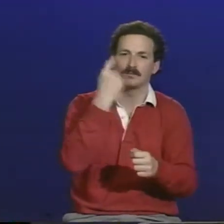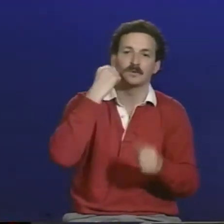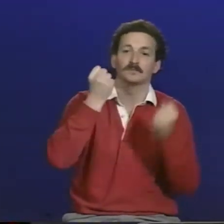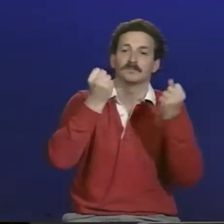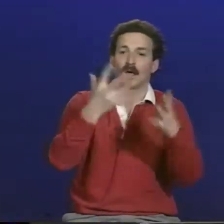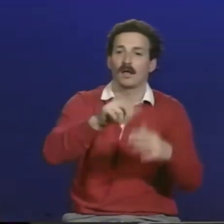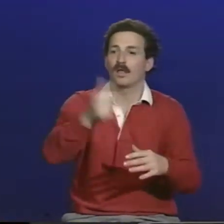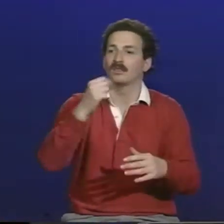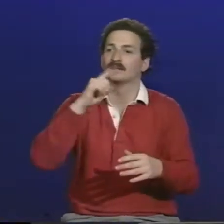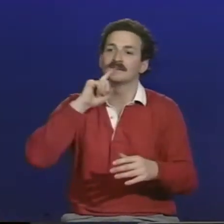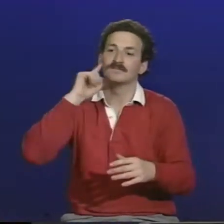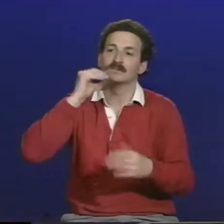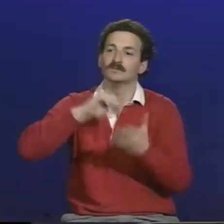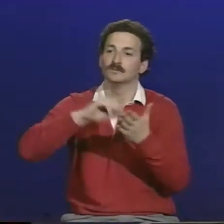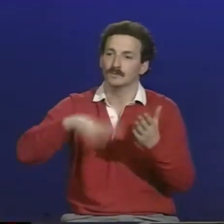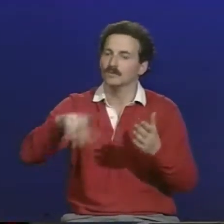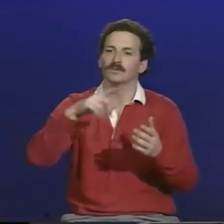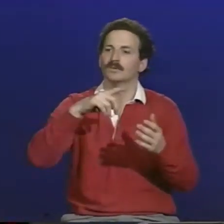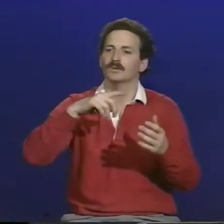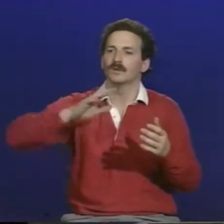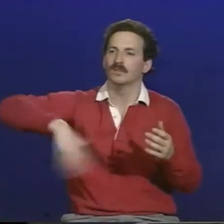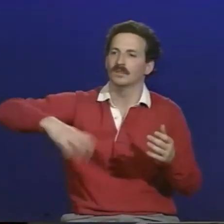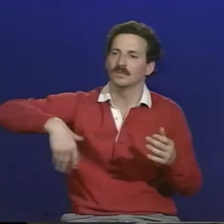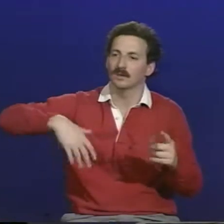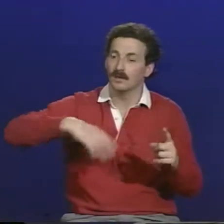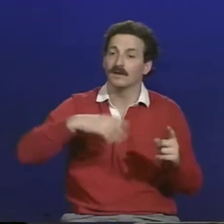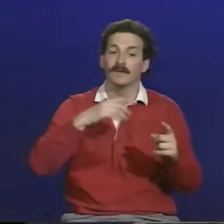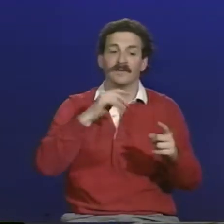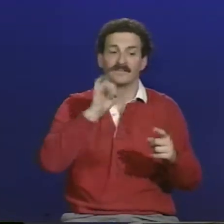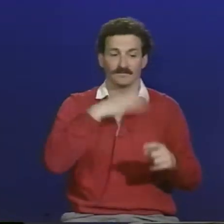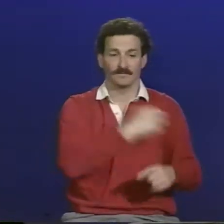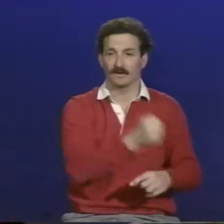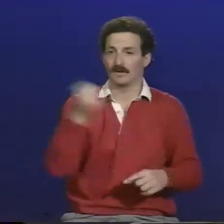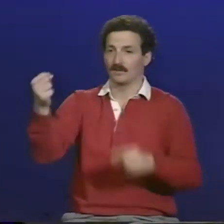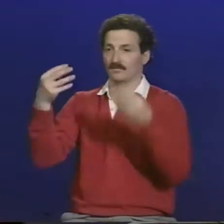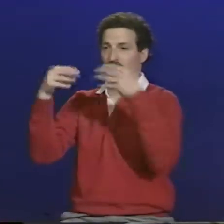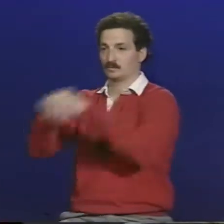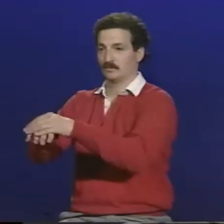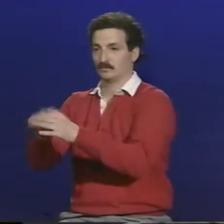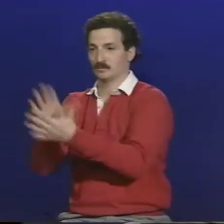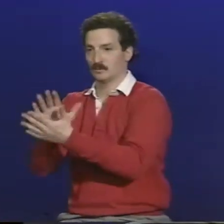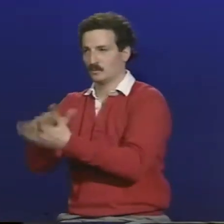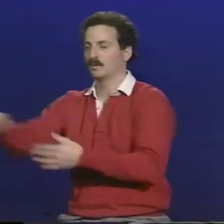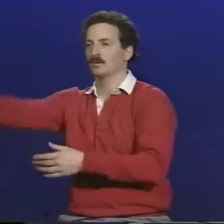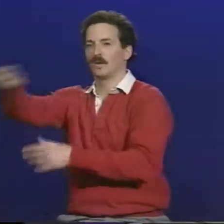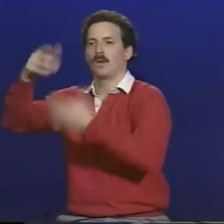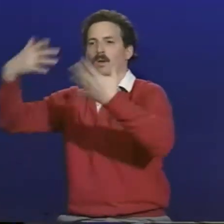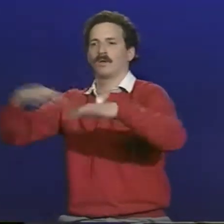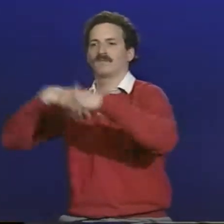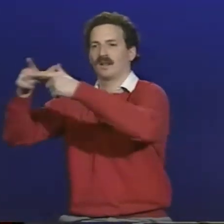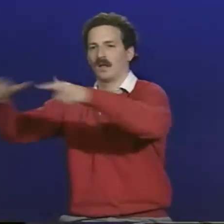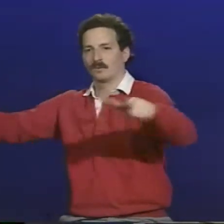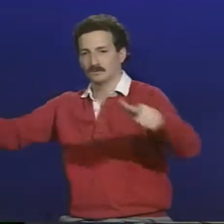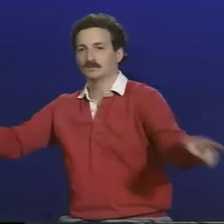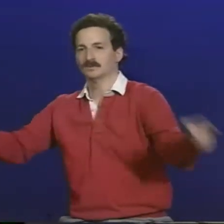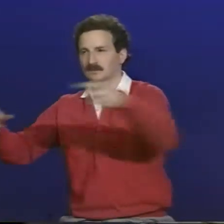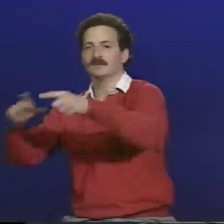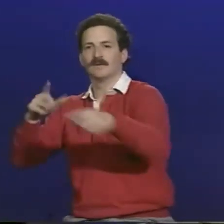But what happens is that some of the other kids, because they're not as advanced linguistically, sometimes pull the class behind. Now in mainstream programs,